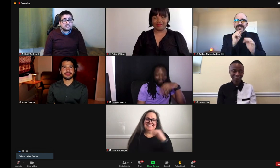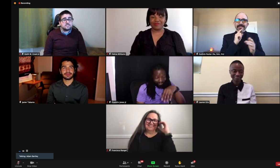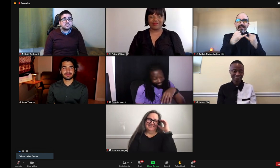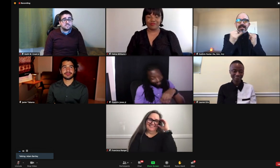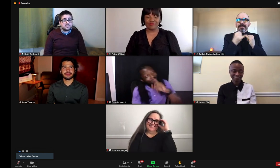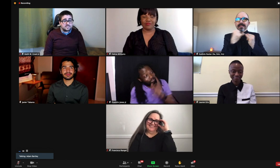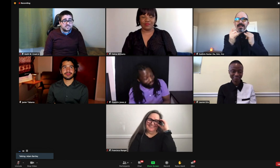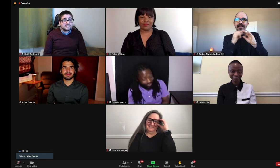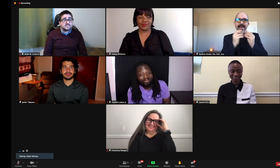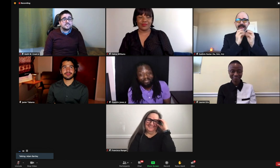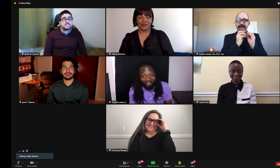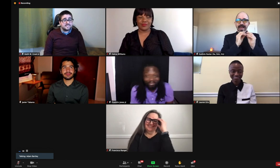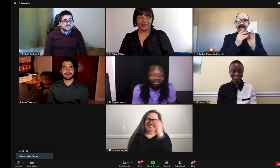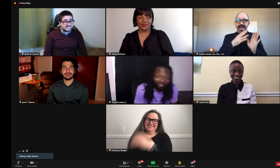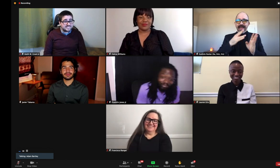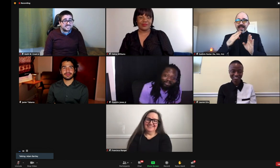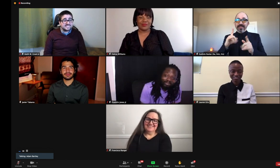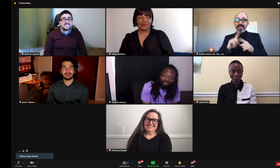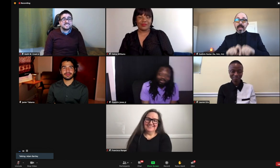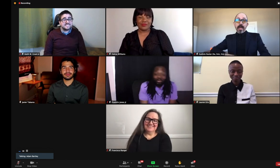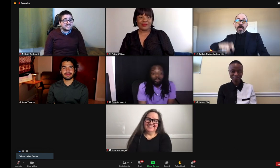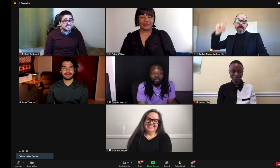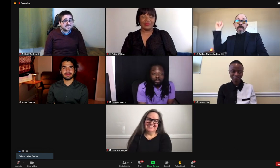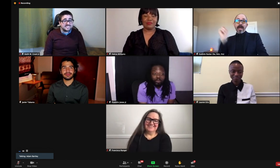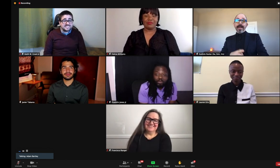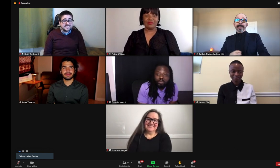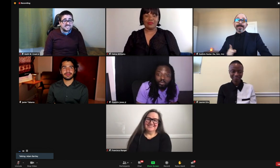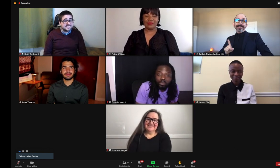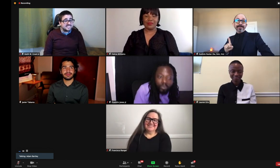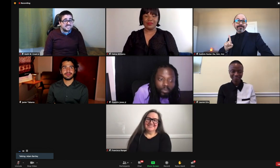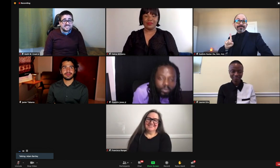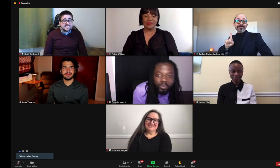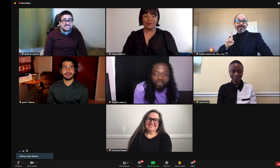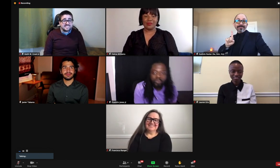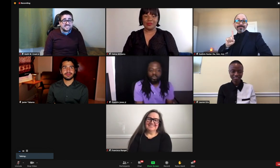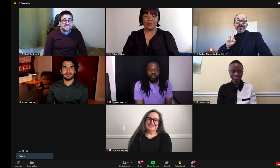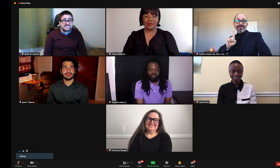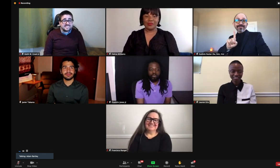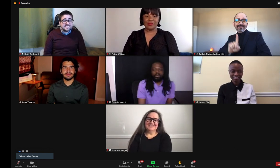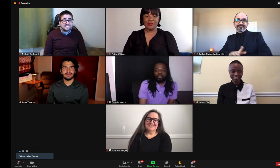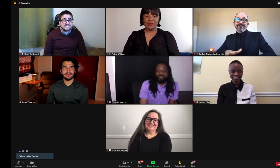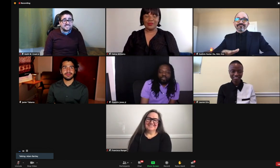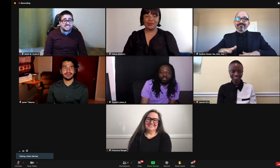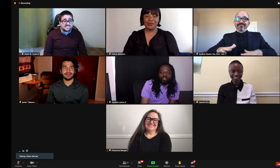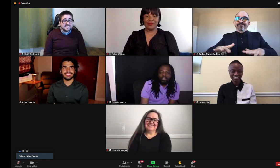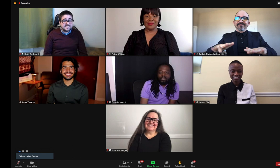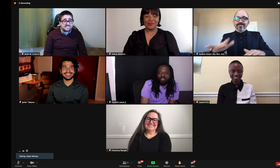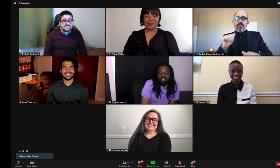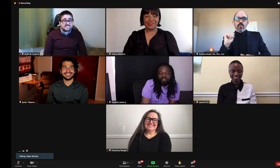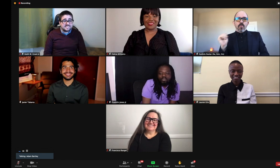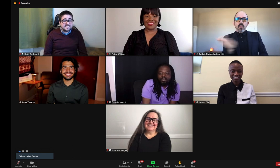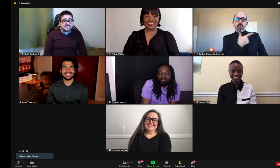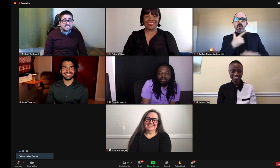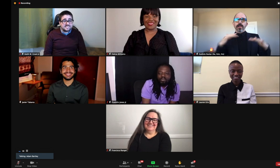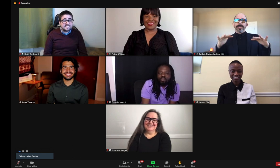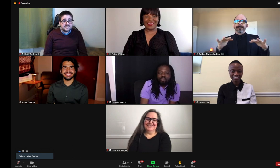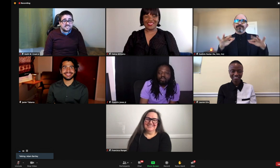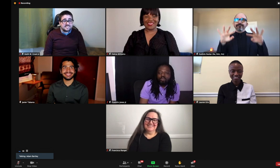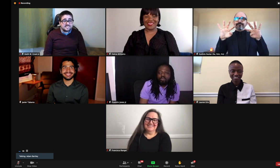every little bit to the groomsman's outfit, to everything. And then comes the time of the performance. And then everyone has the jitters,